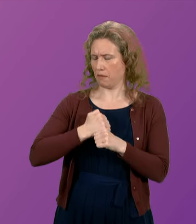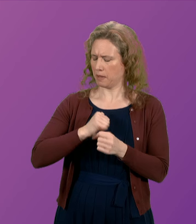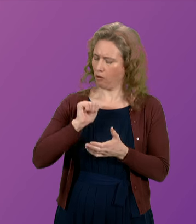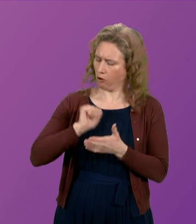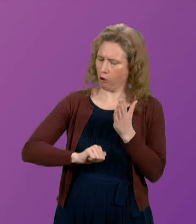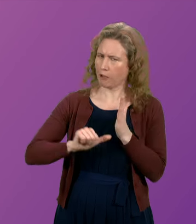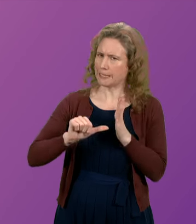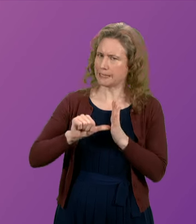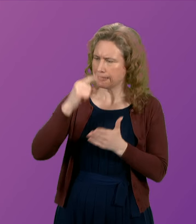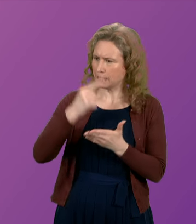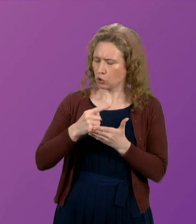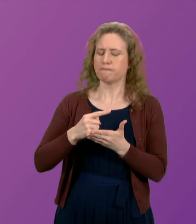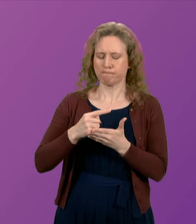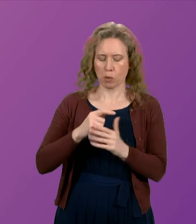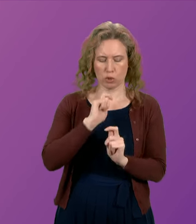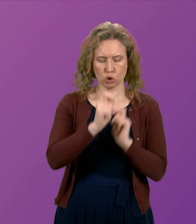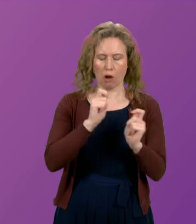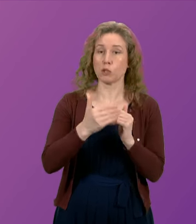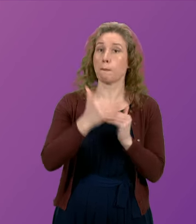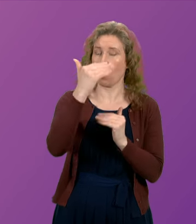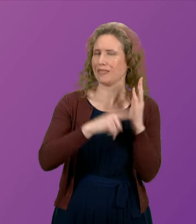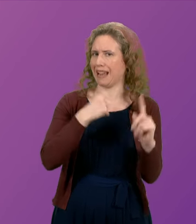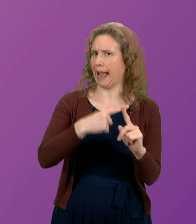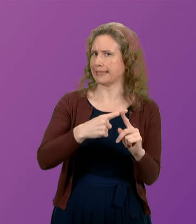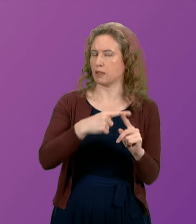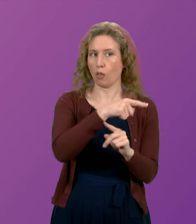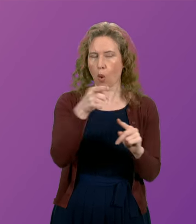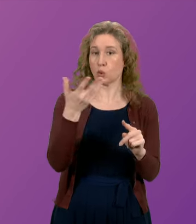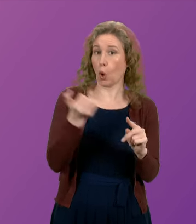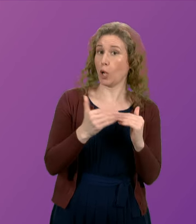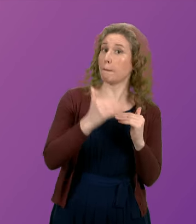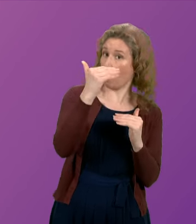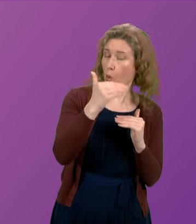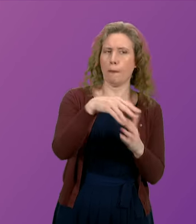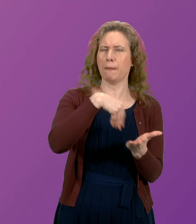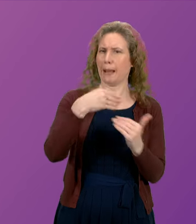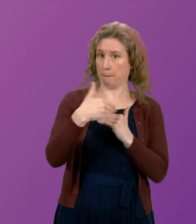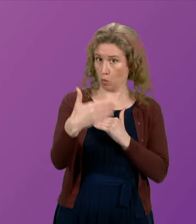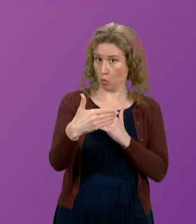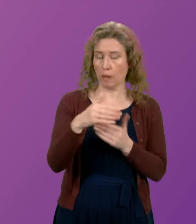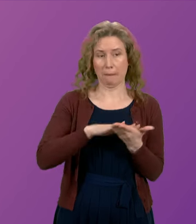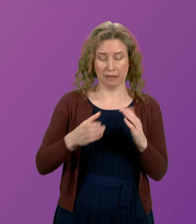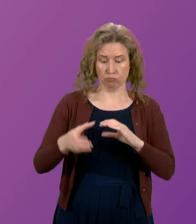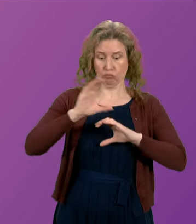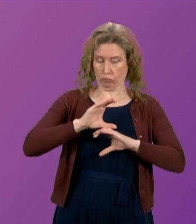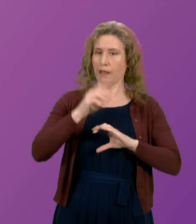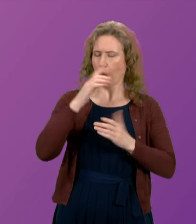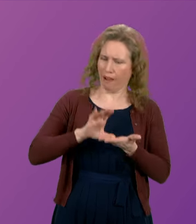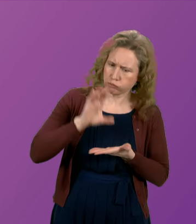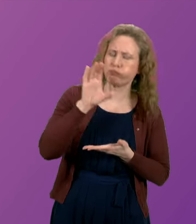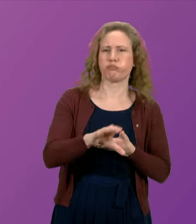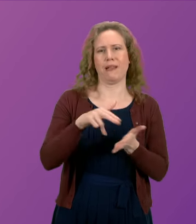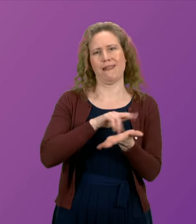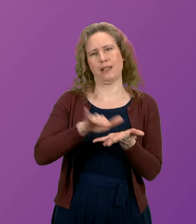decision to increase tax on higher earners so we could invest more than the National Health Service